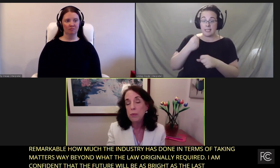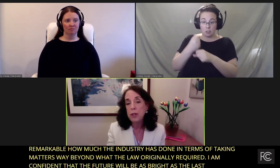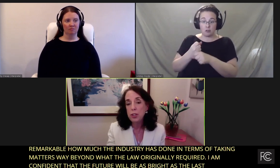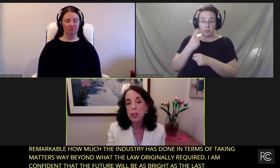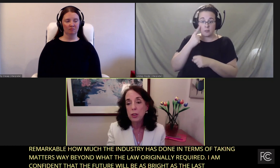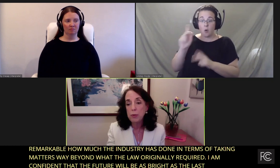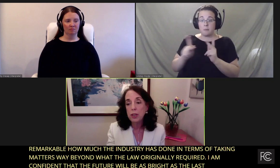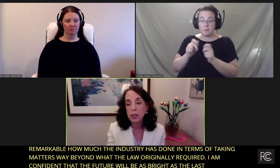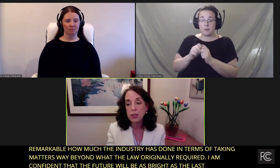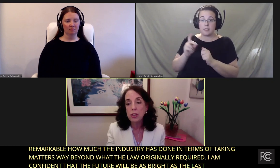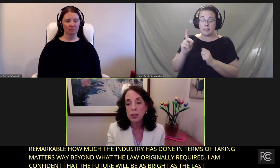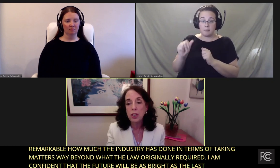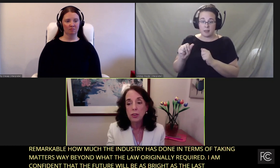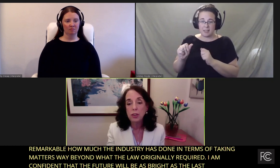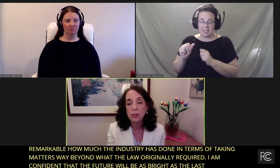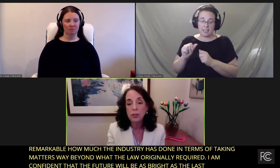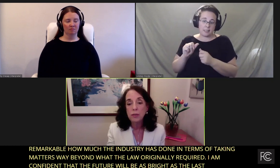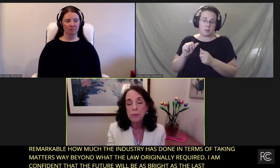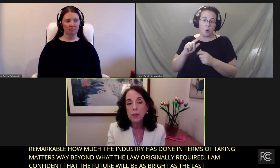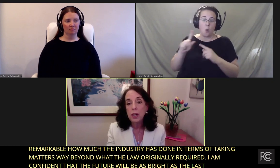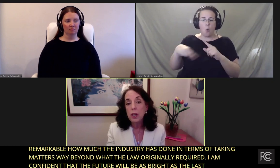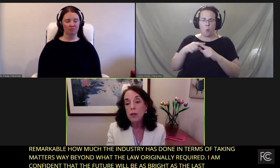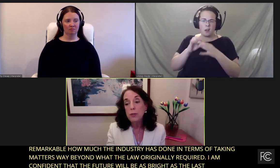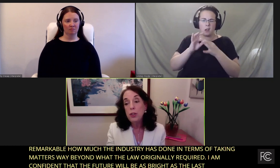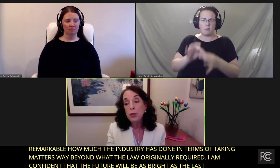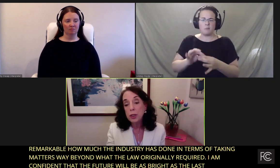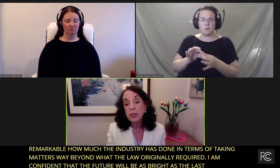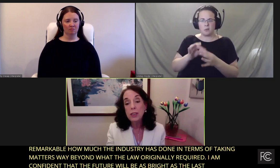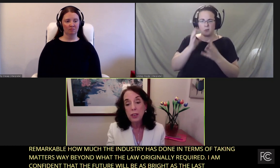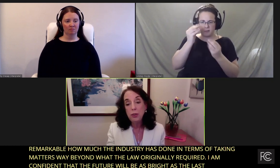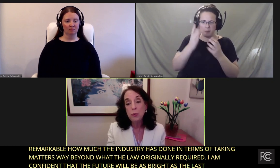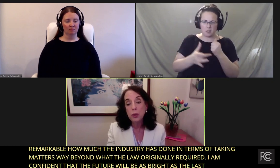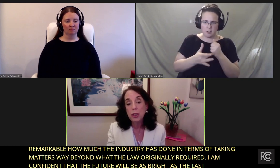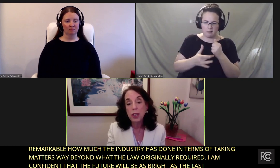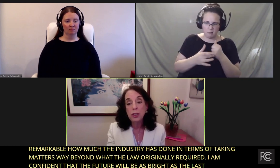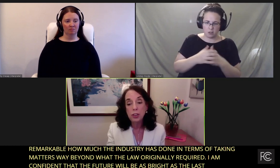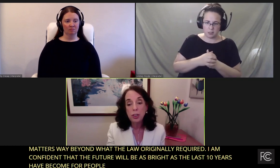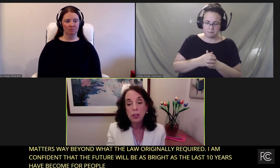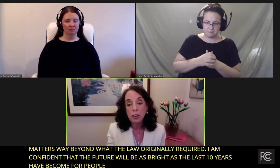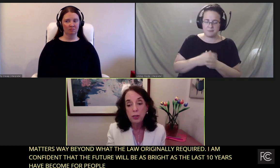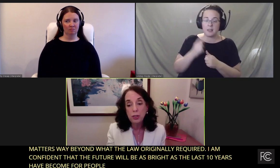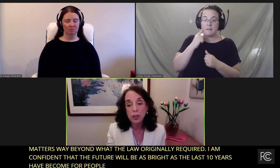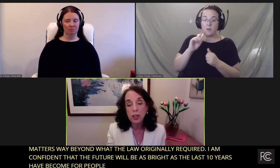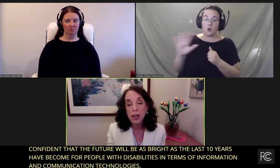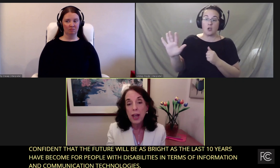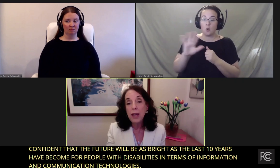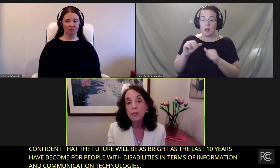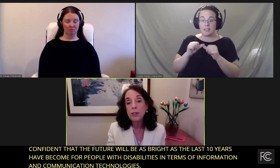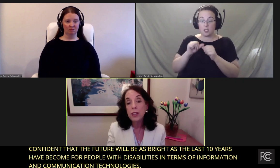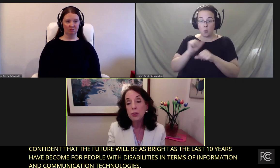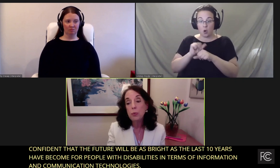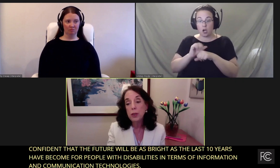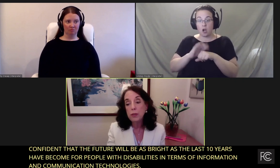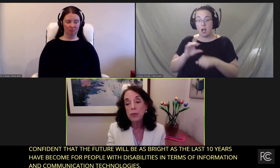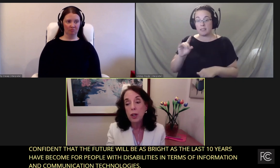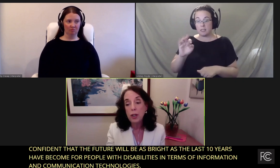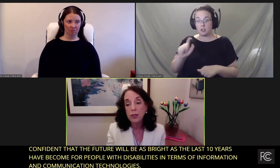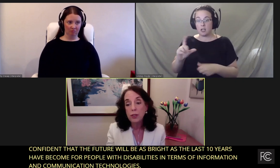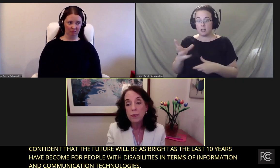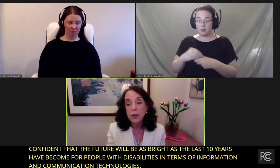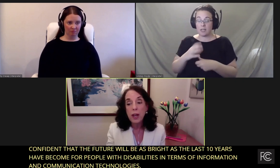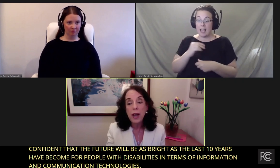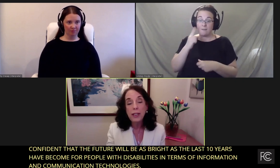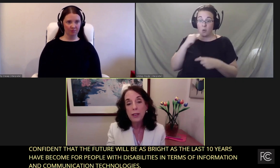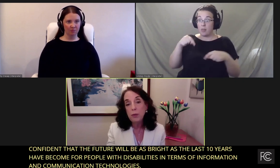information and communication technologies for your continued work on digital inclusion and for this wonderful